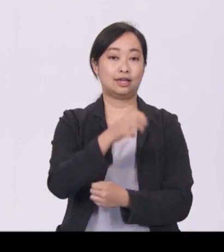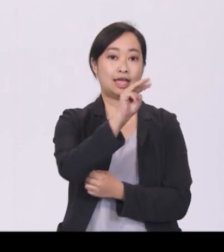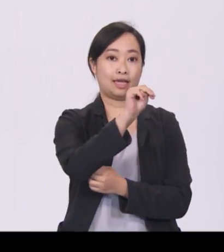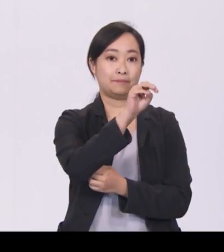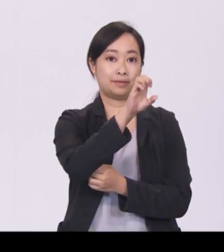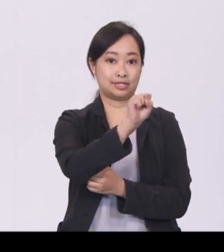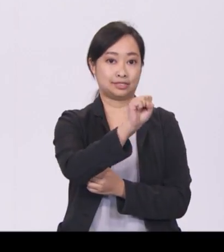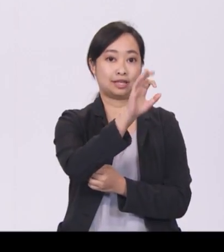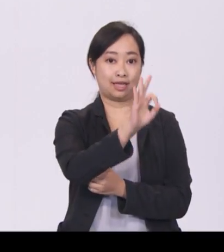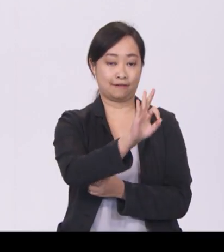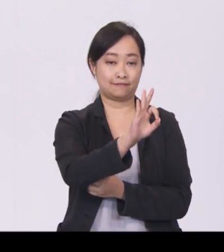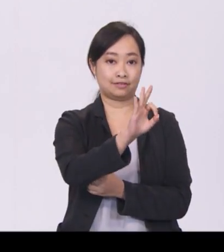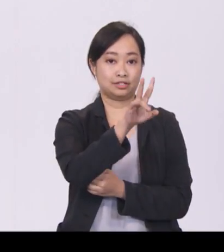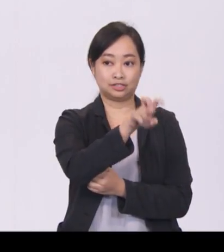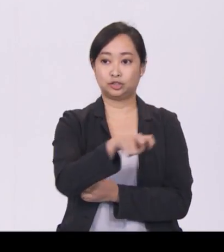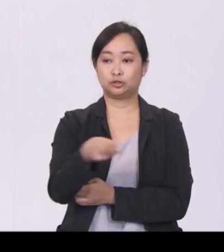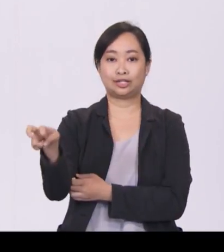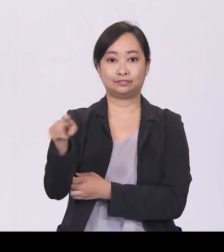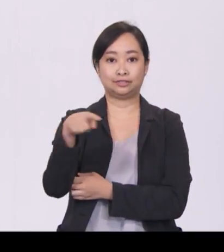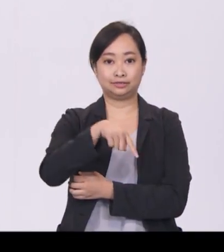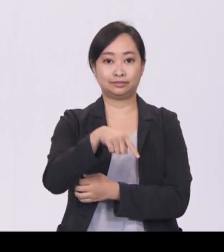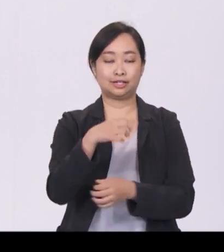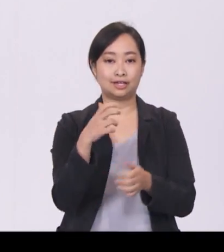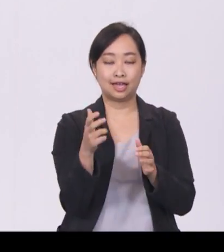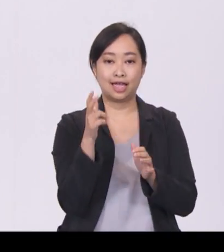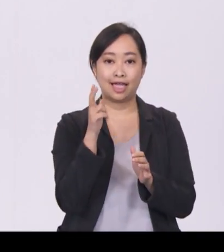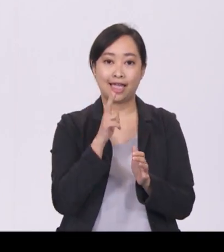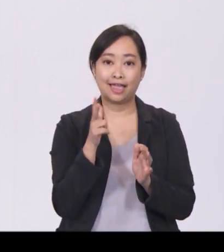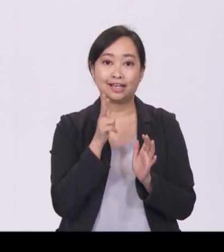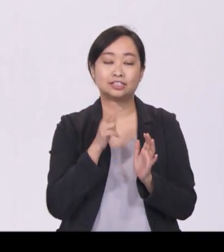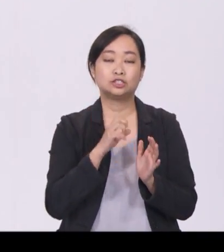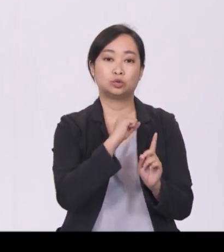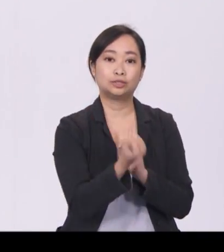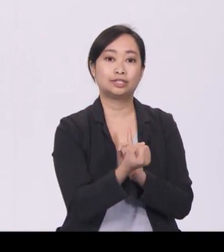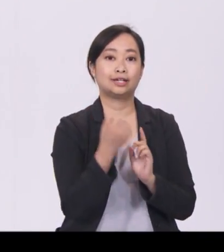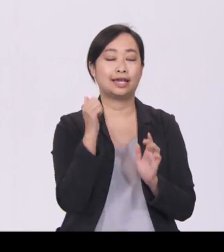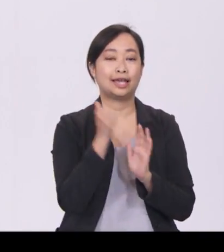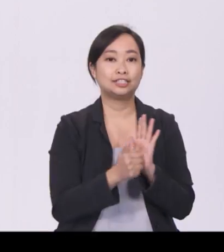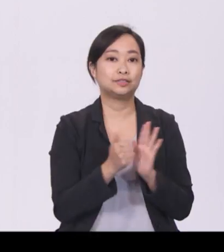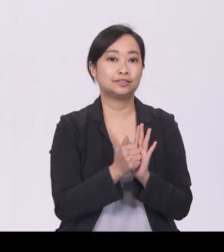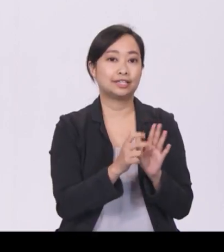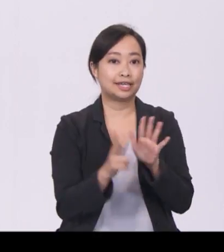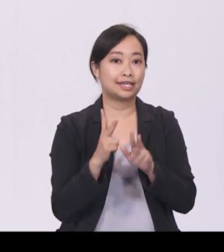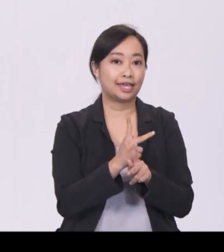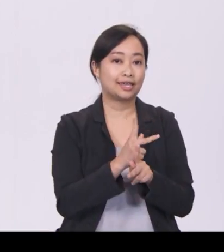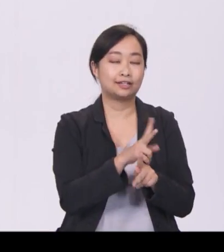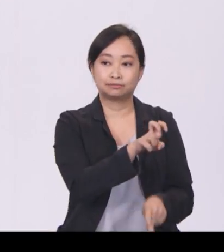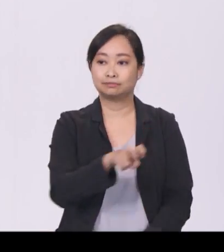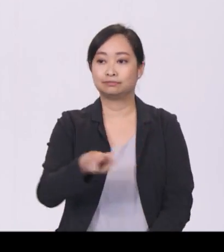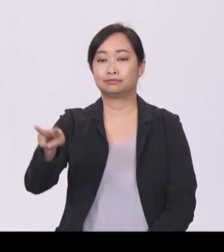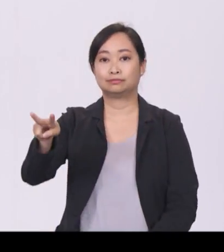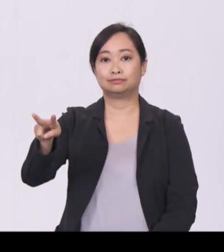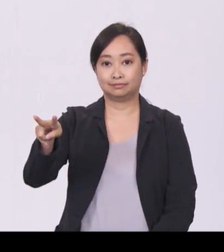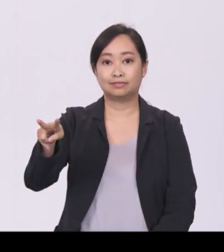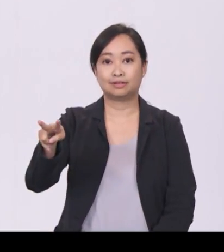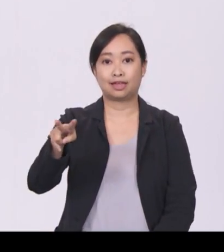will transfer its social aged care functions under the Senior Cluster Network and other programmes to MOH.